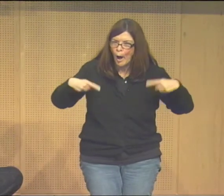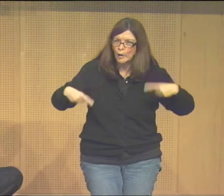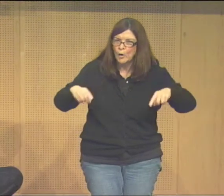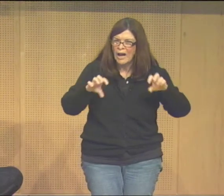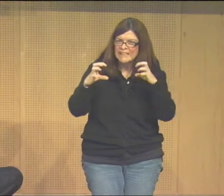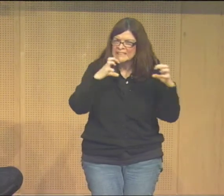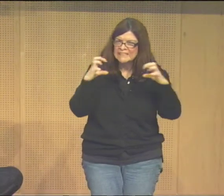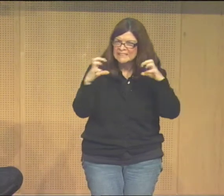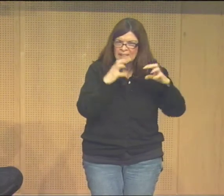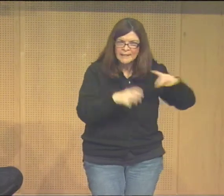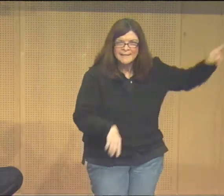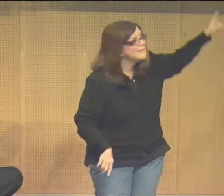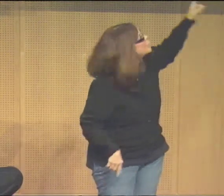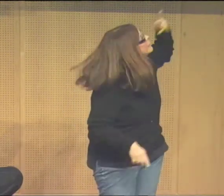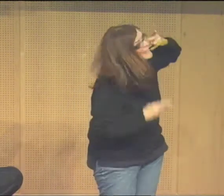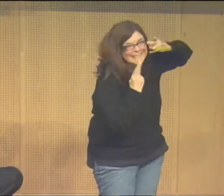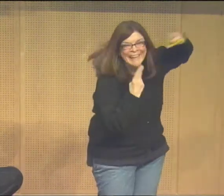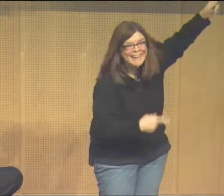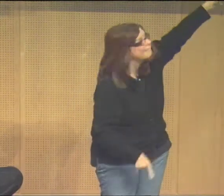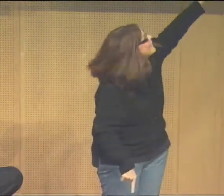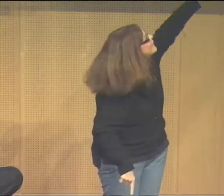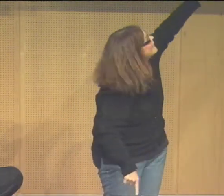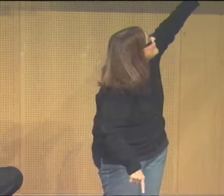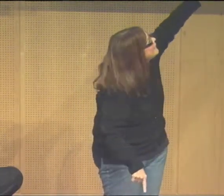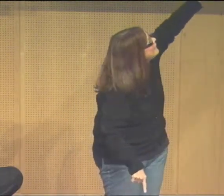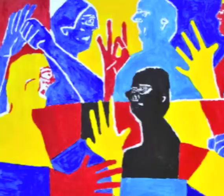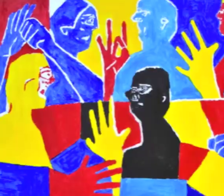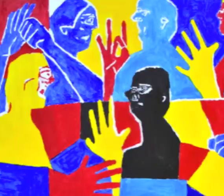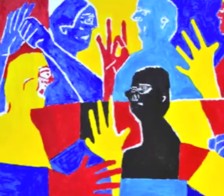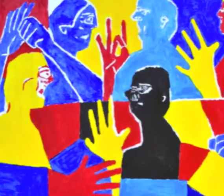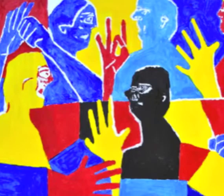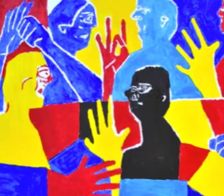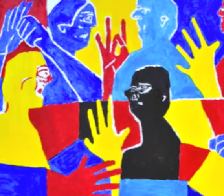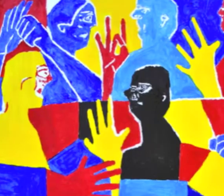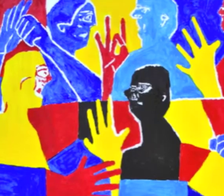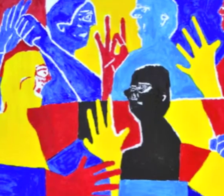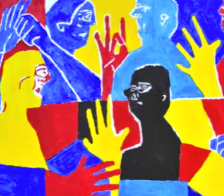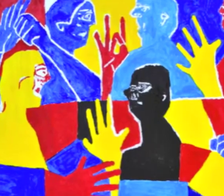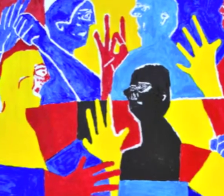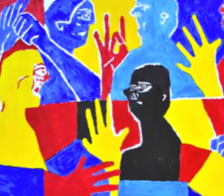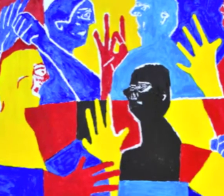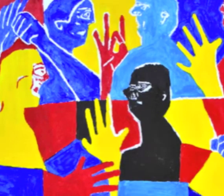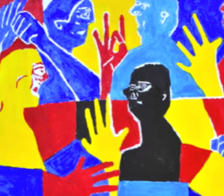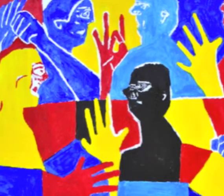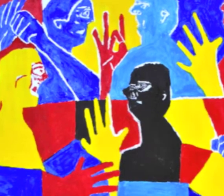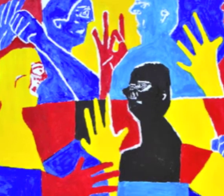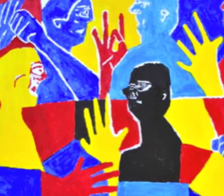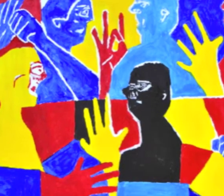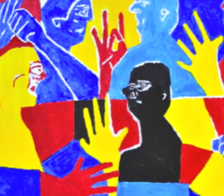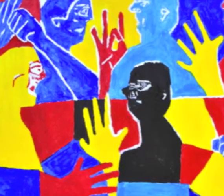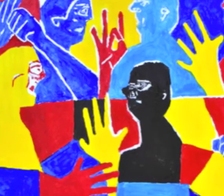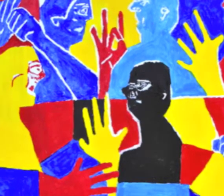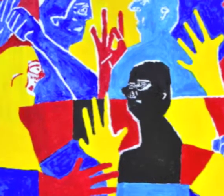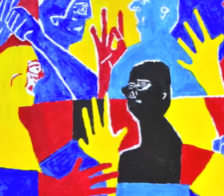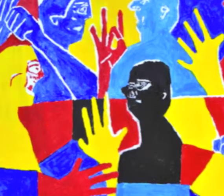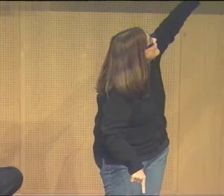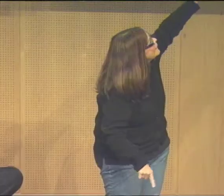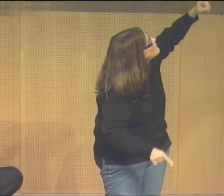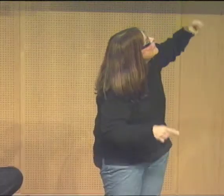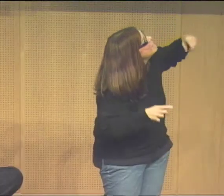Now, people end up arguing quite often. can see there's a lot of heated debate going on